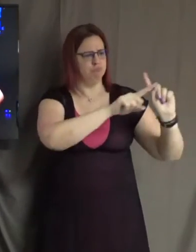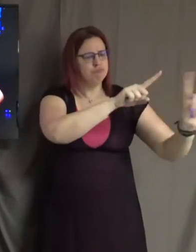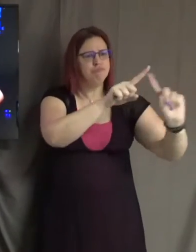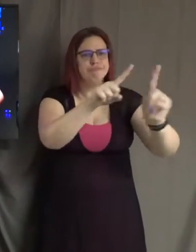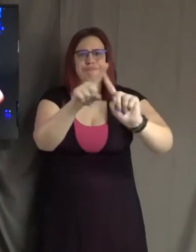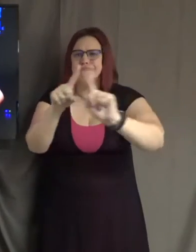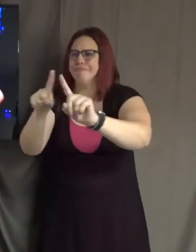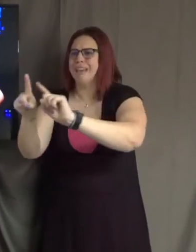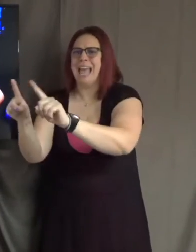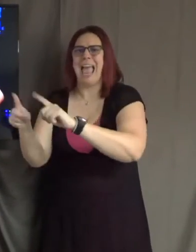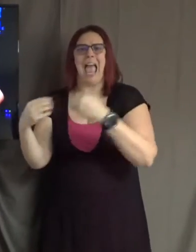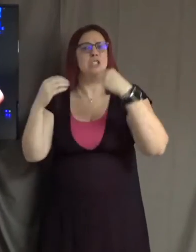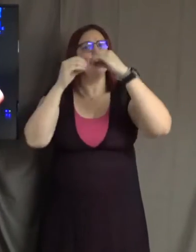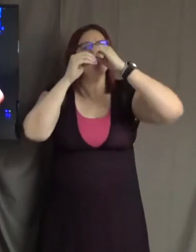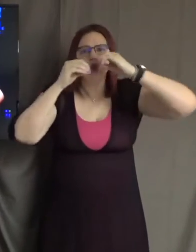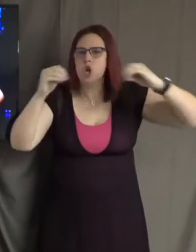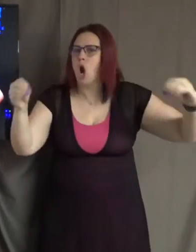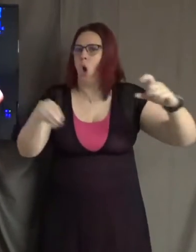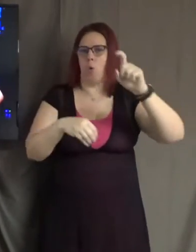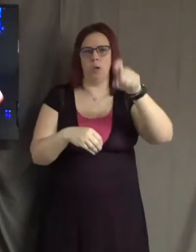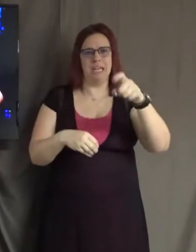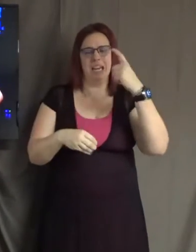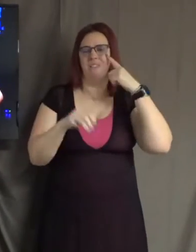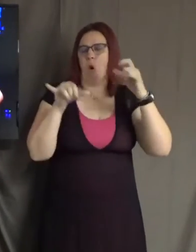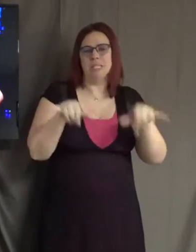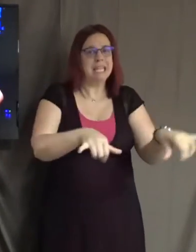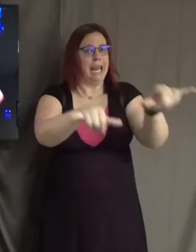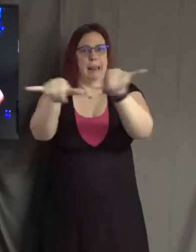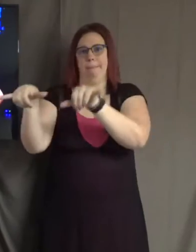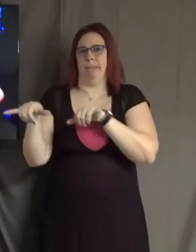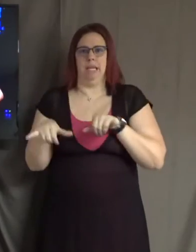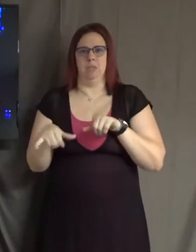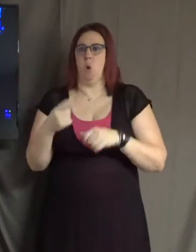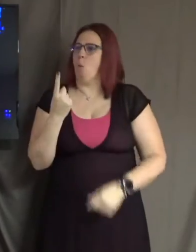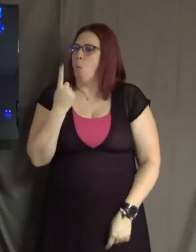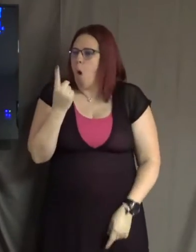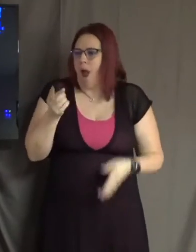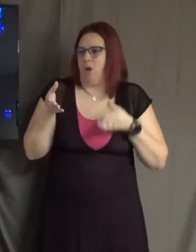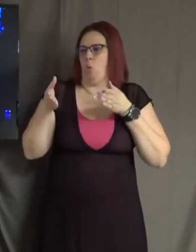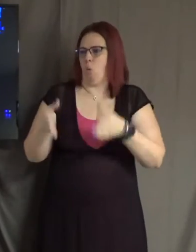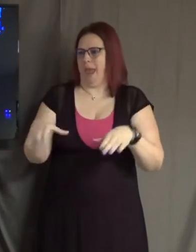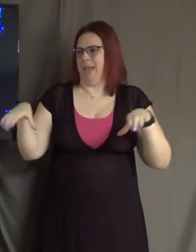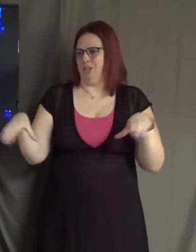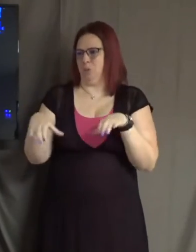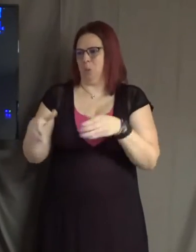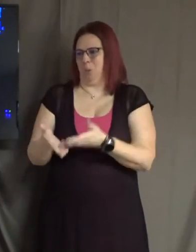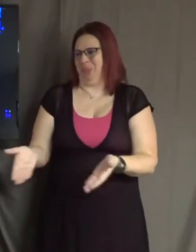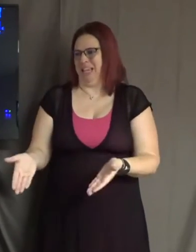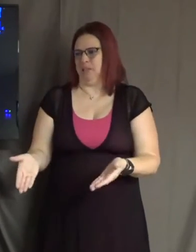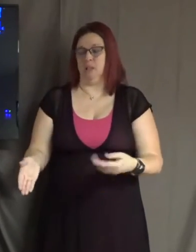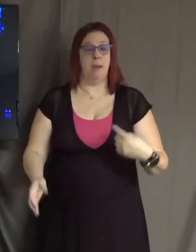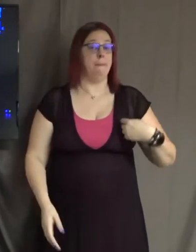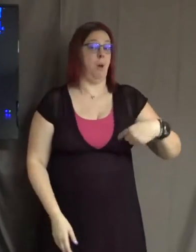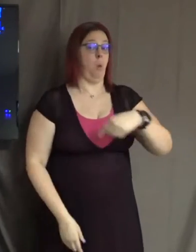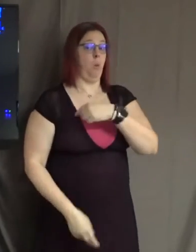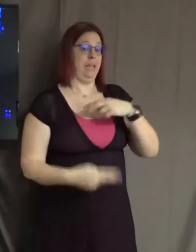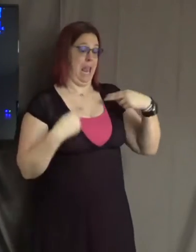sameness as the one way to do things. But we human beings, sometimes out of a need for safety,